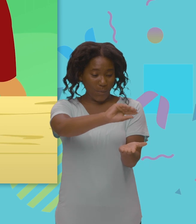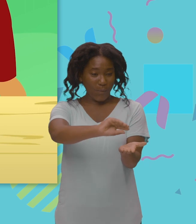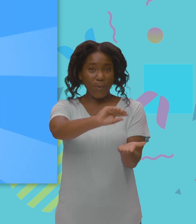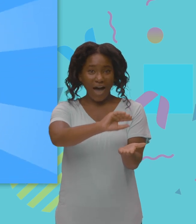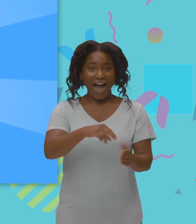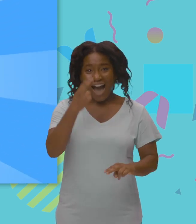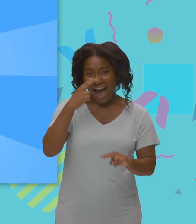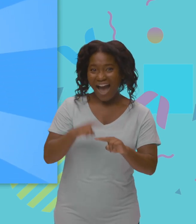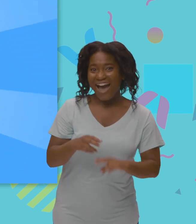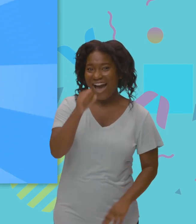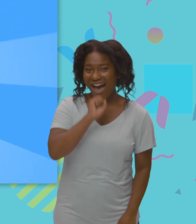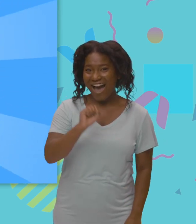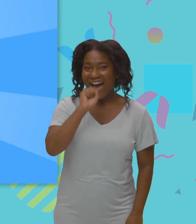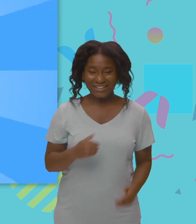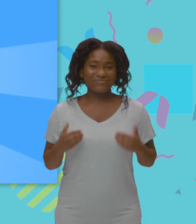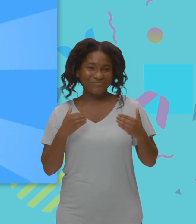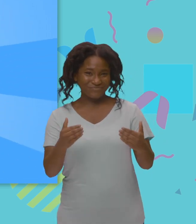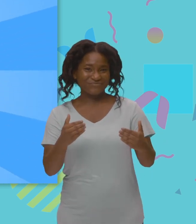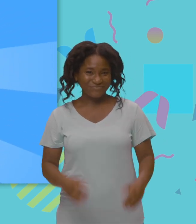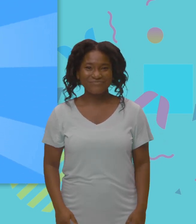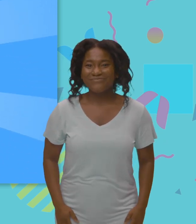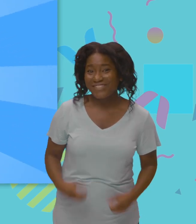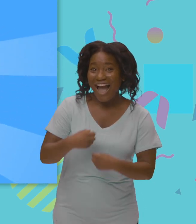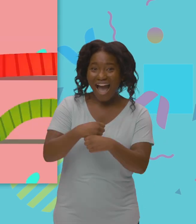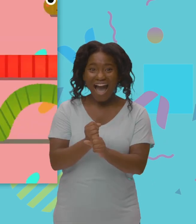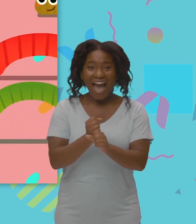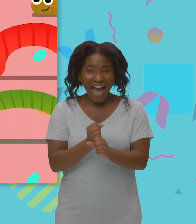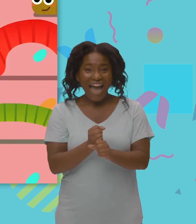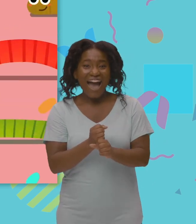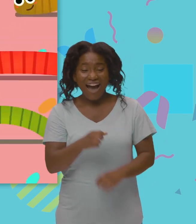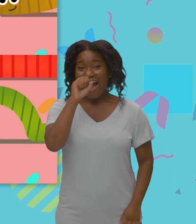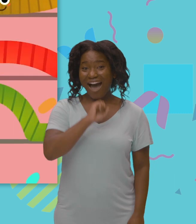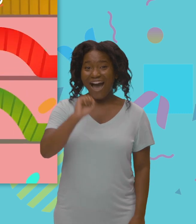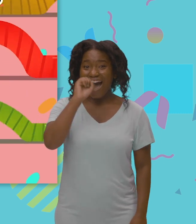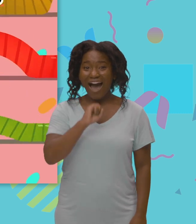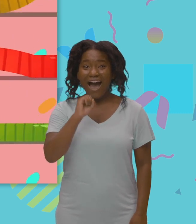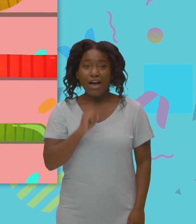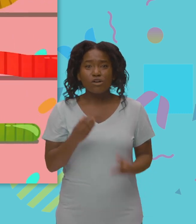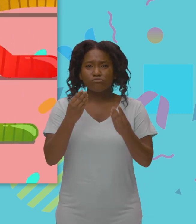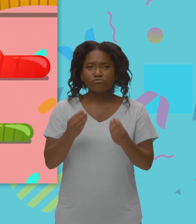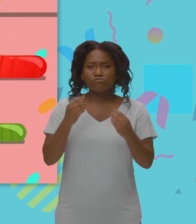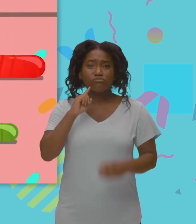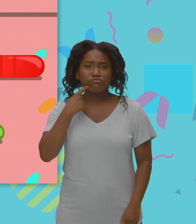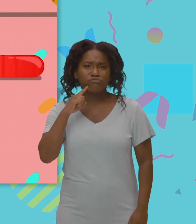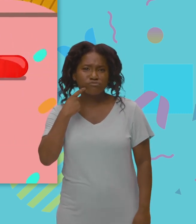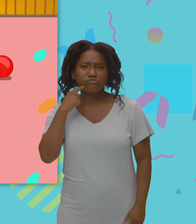Let's make some funny fun ice cream. Let's make some ice cream with gummy worms Nom, nom, nom Green,